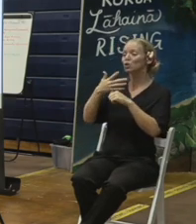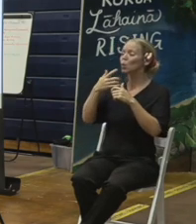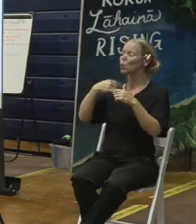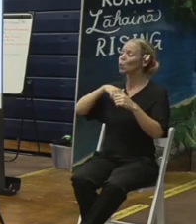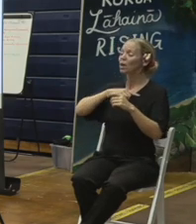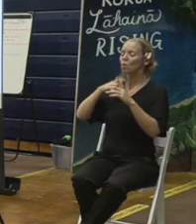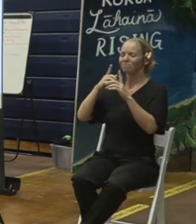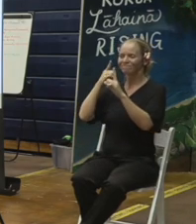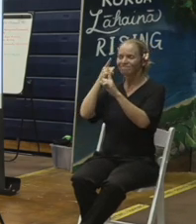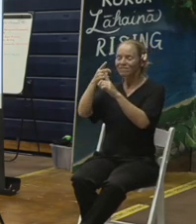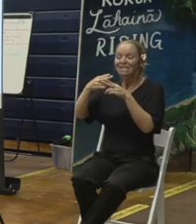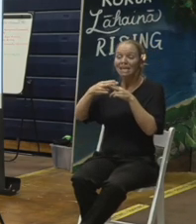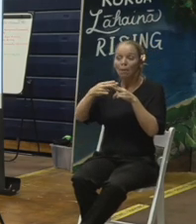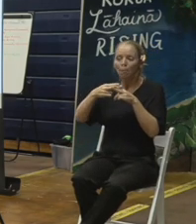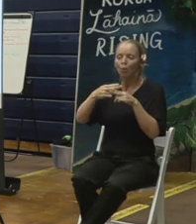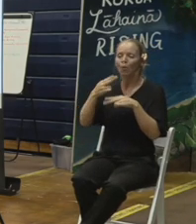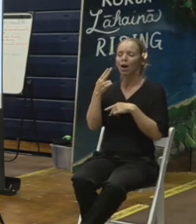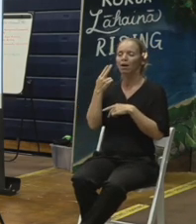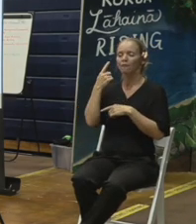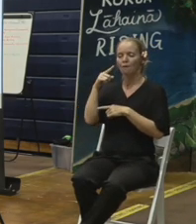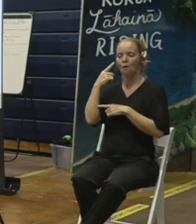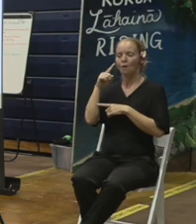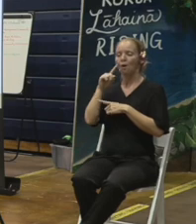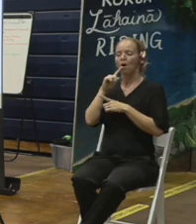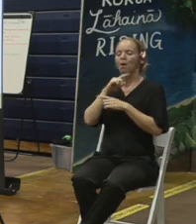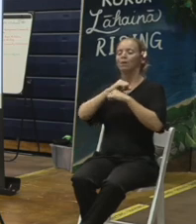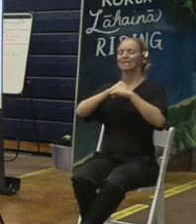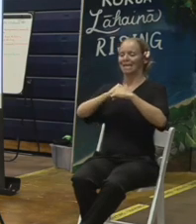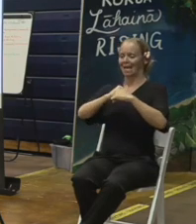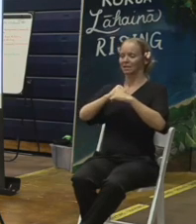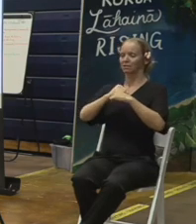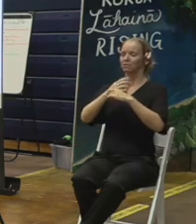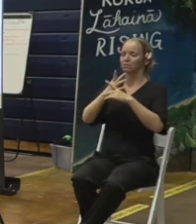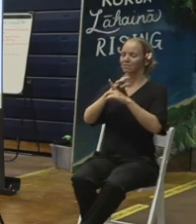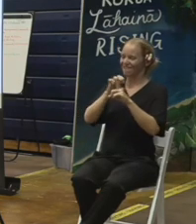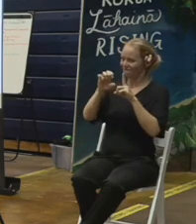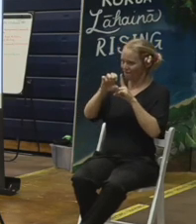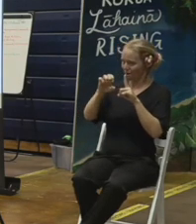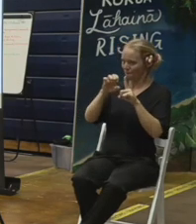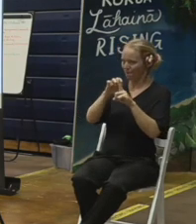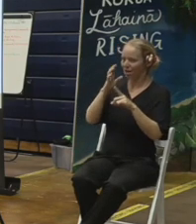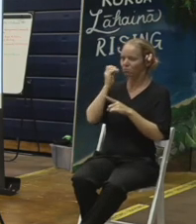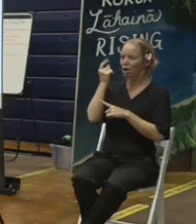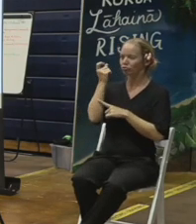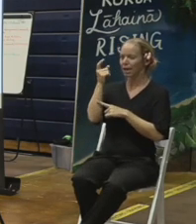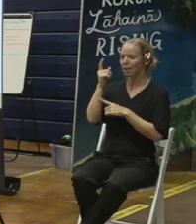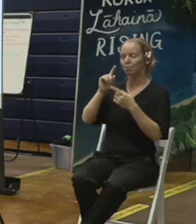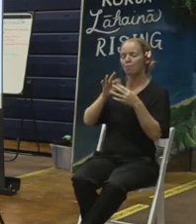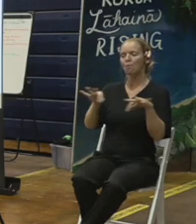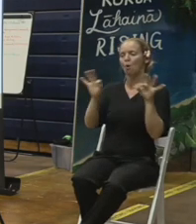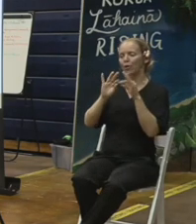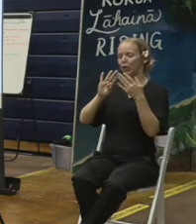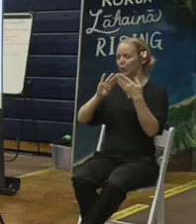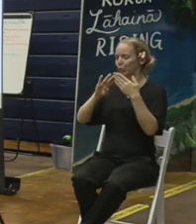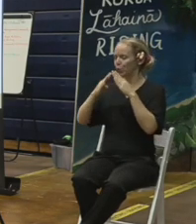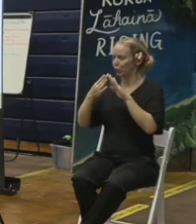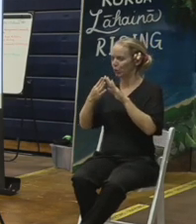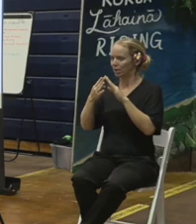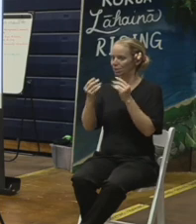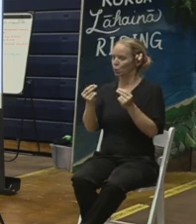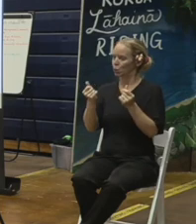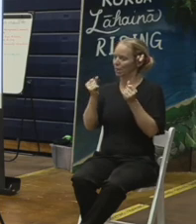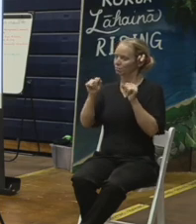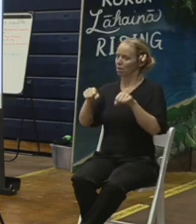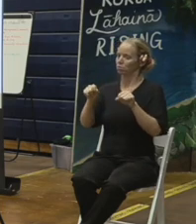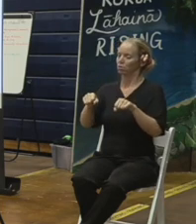by, again, taking uncontrolled contaminated material and getting it into a controlled environment as quickly as we